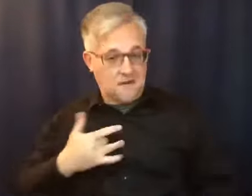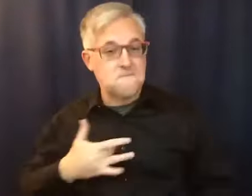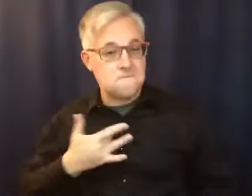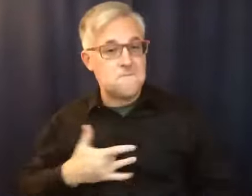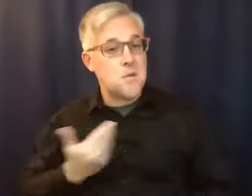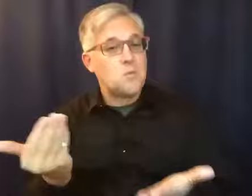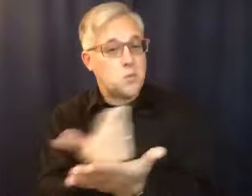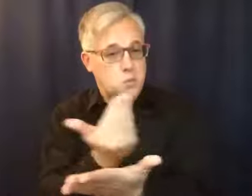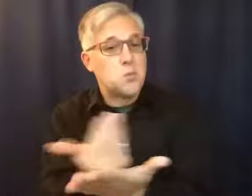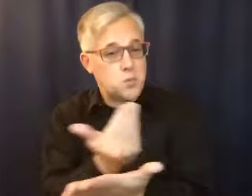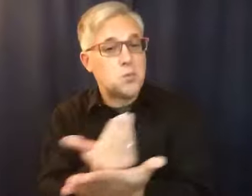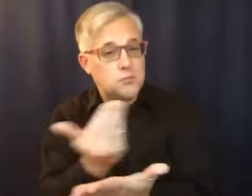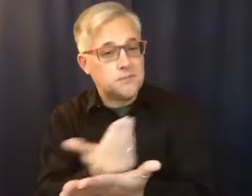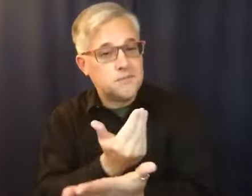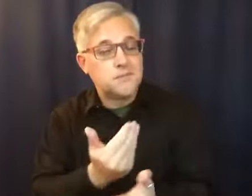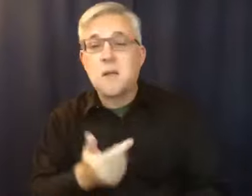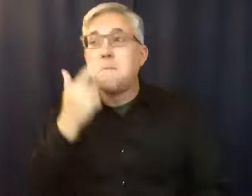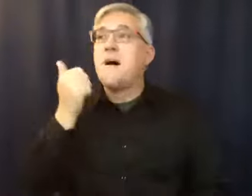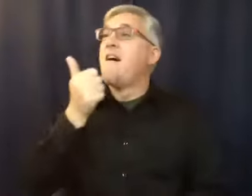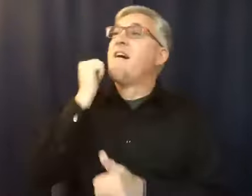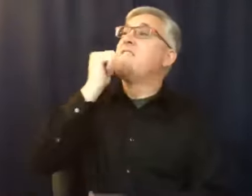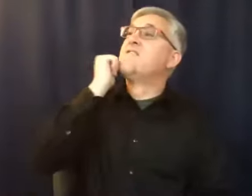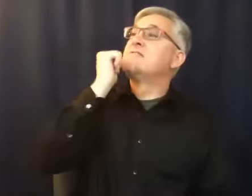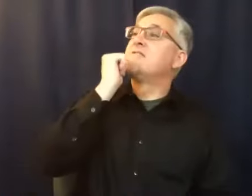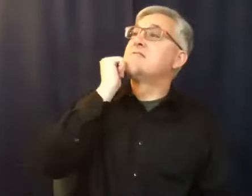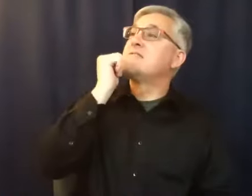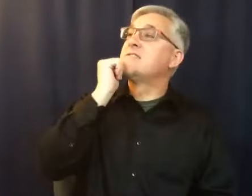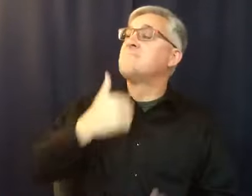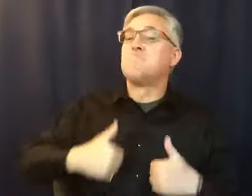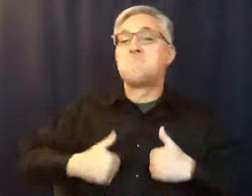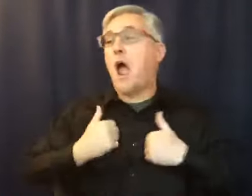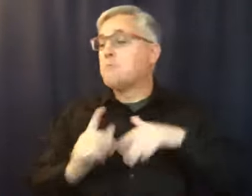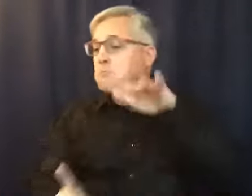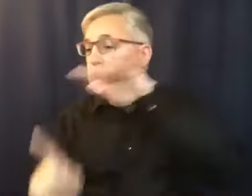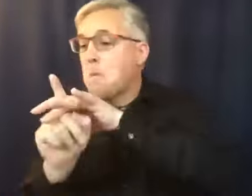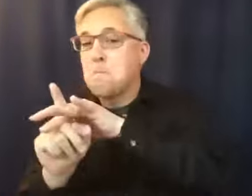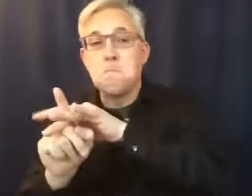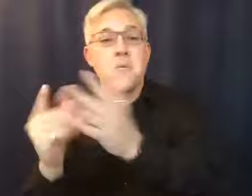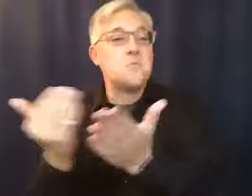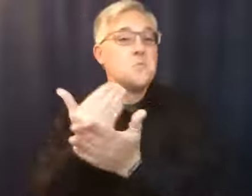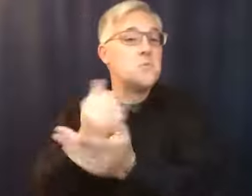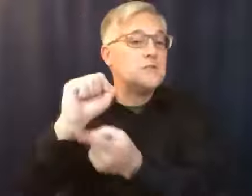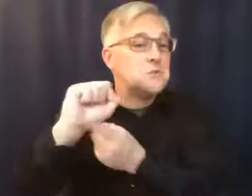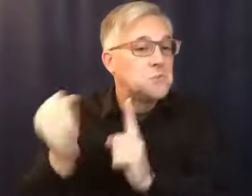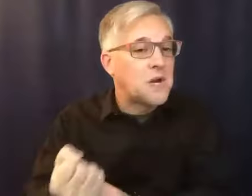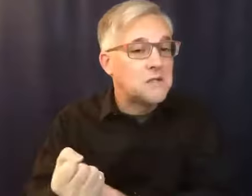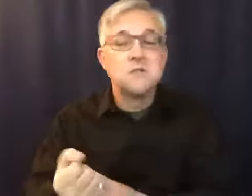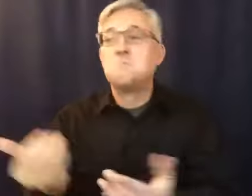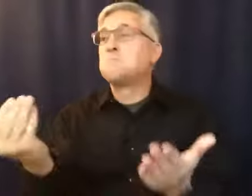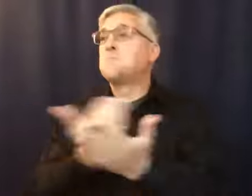life brings some new situation, some new problem, some new happening that I have to say, oh, that's a first step